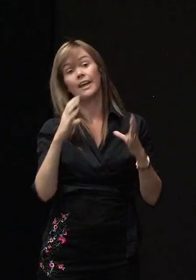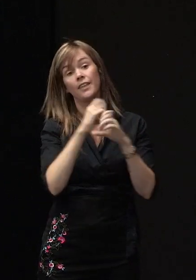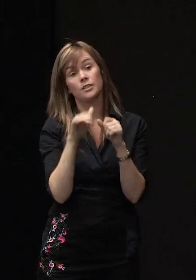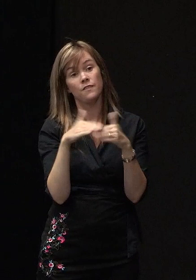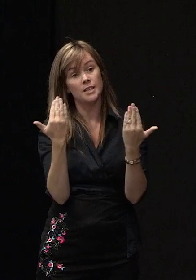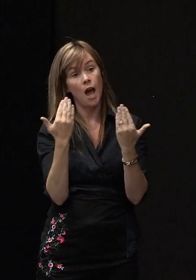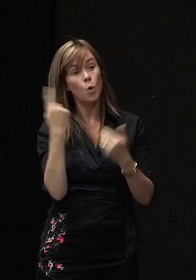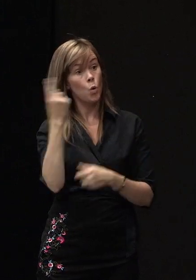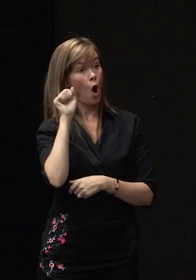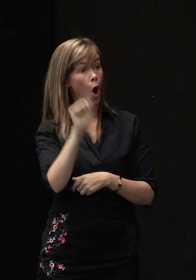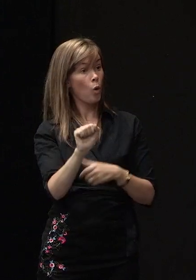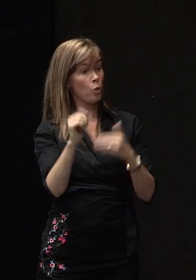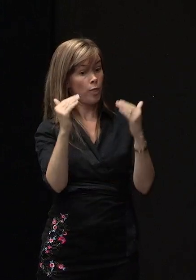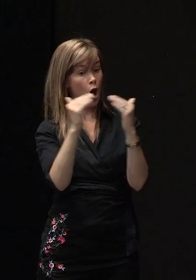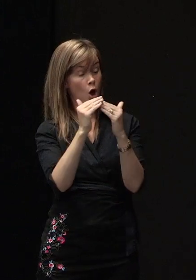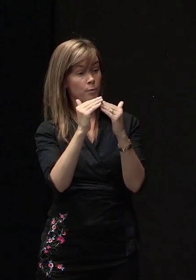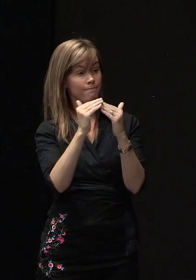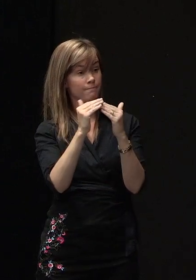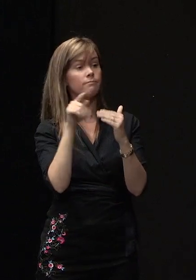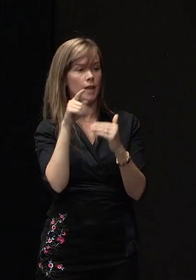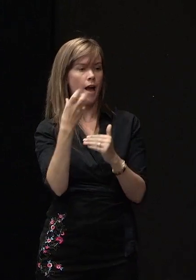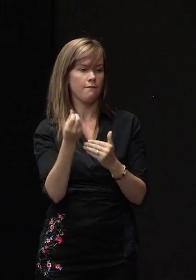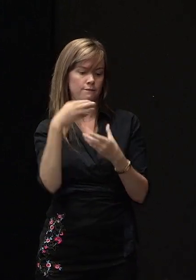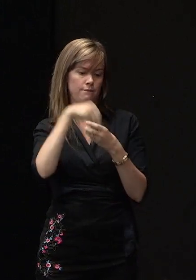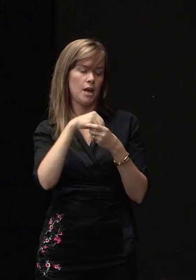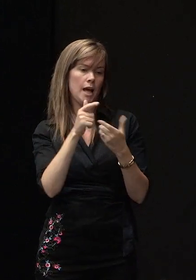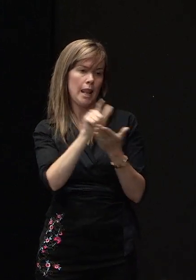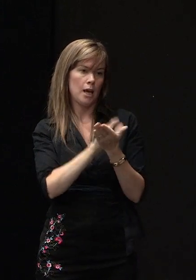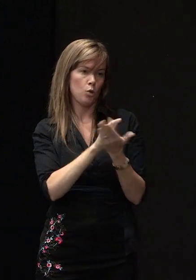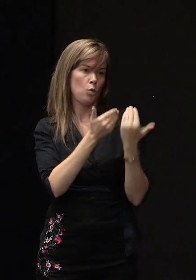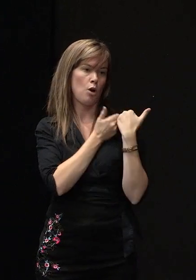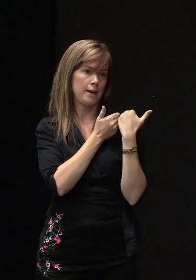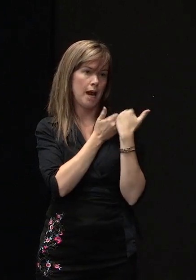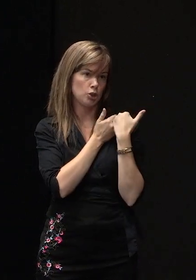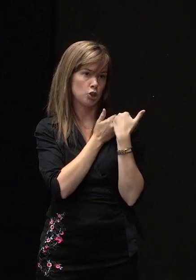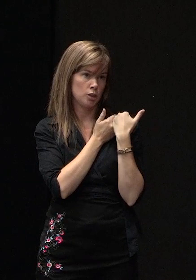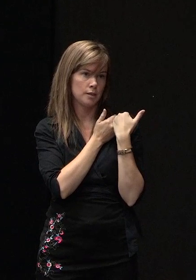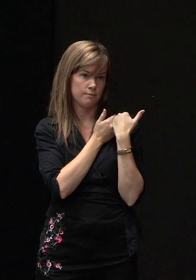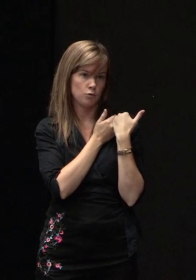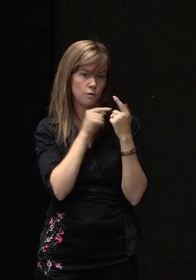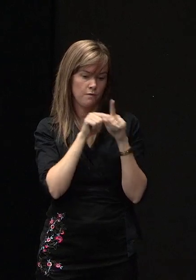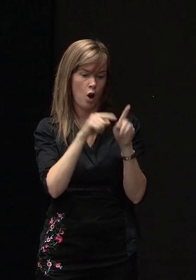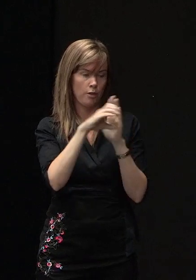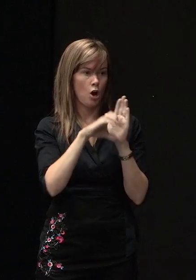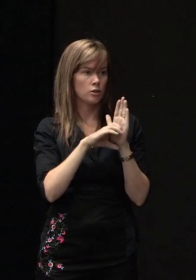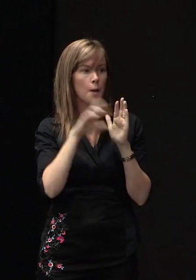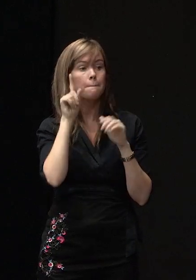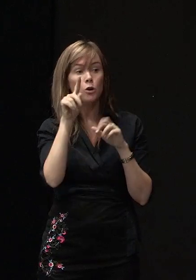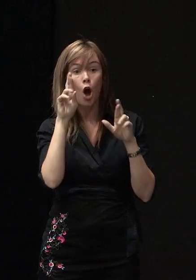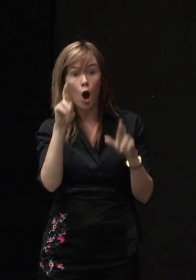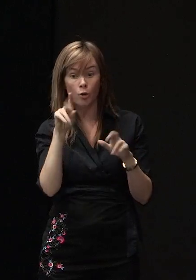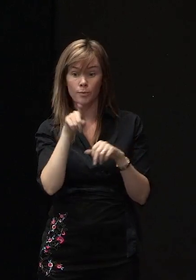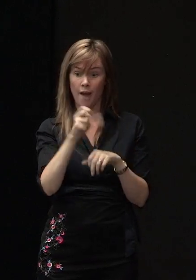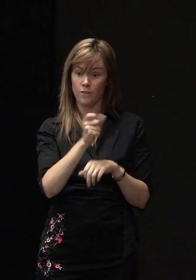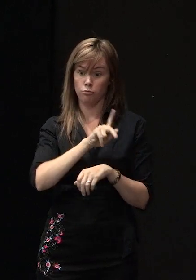day who carries the legal obligation, but you would hope that the professionals that you've got